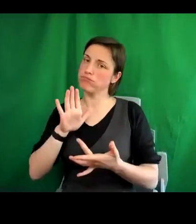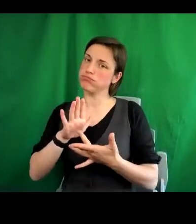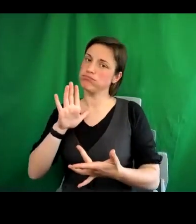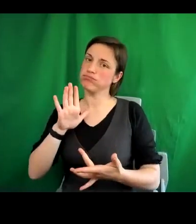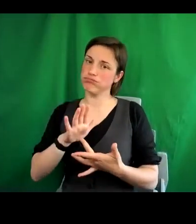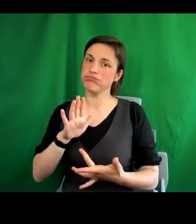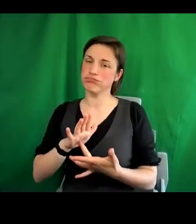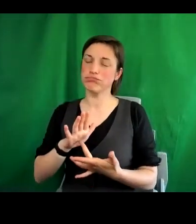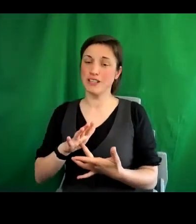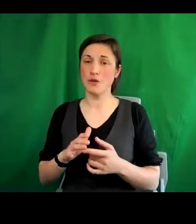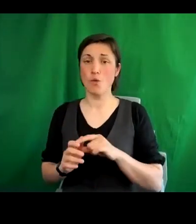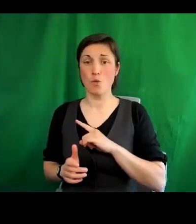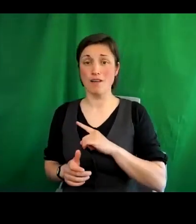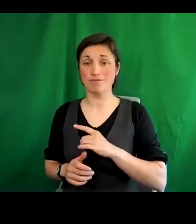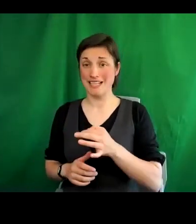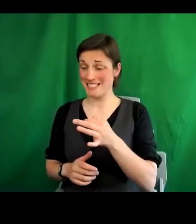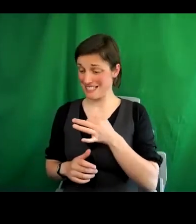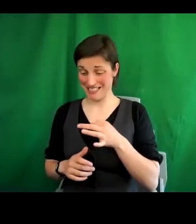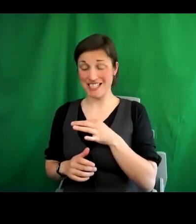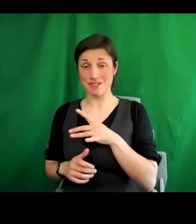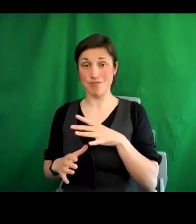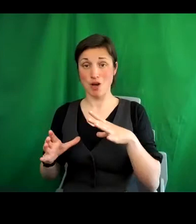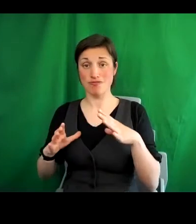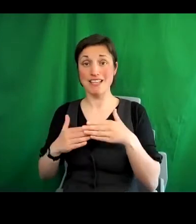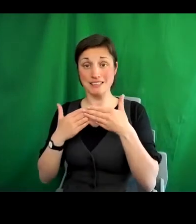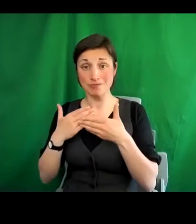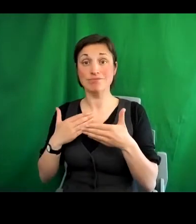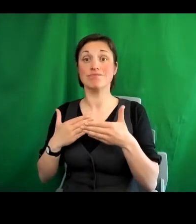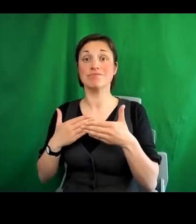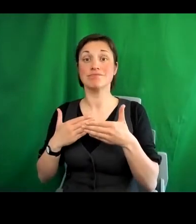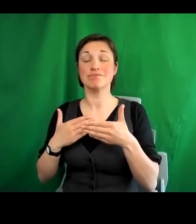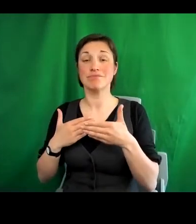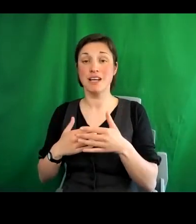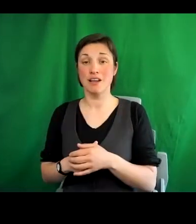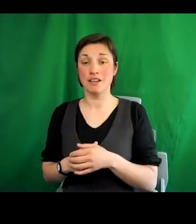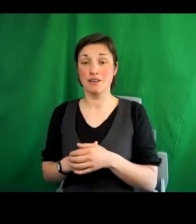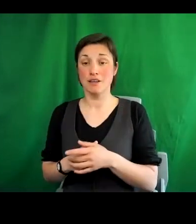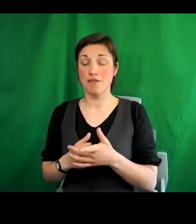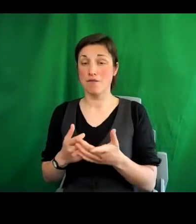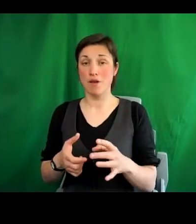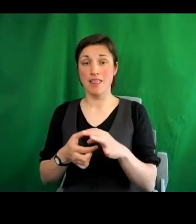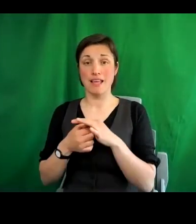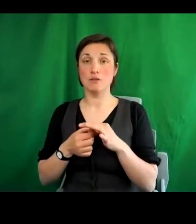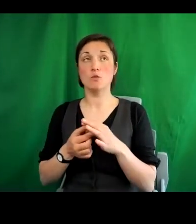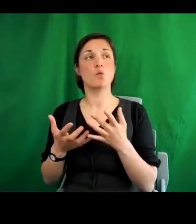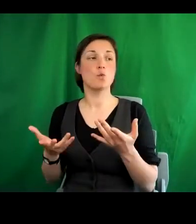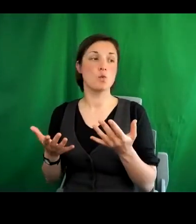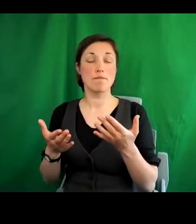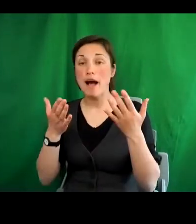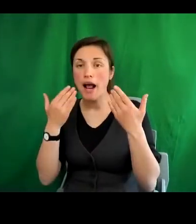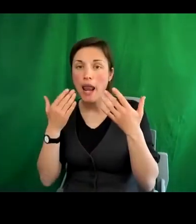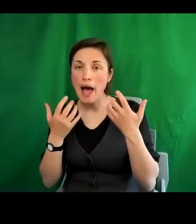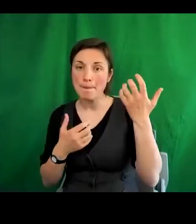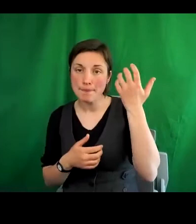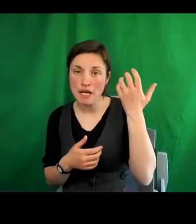Because cities are on the front line all over the world, as regards the climate emergency, migration,